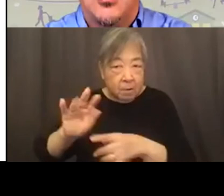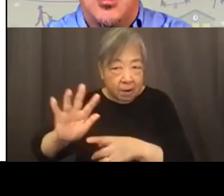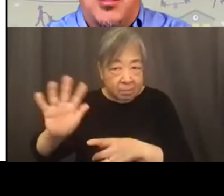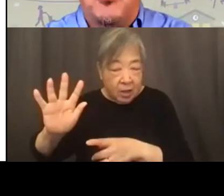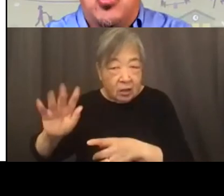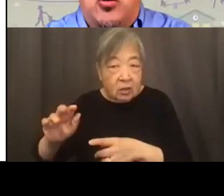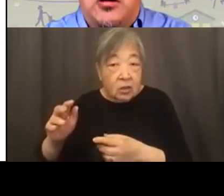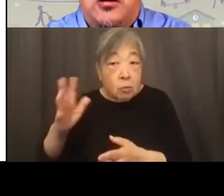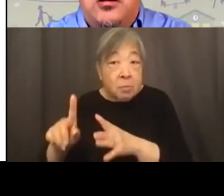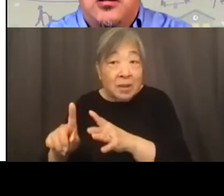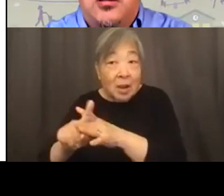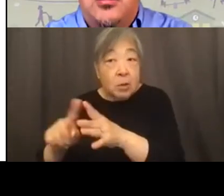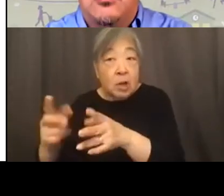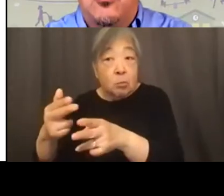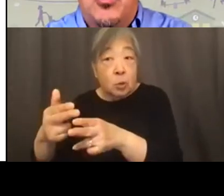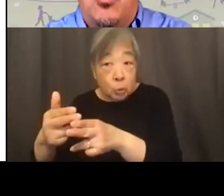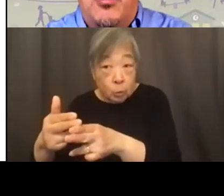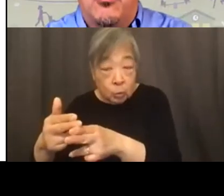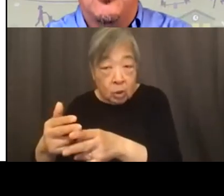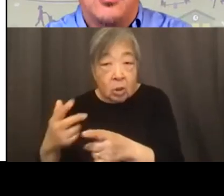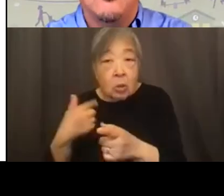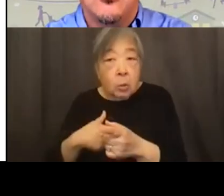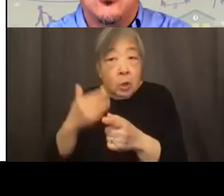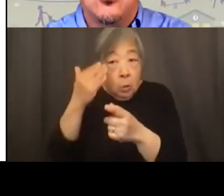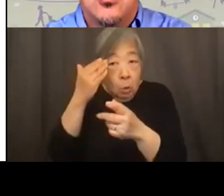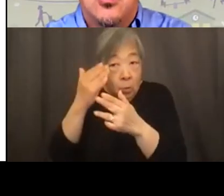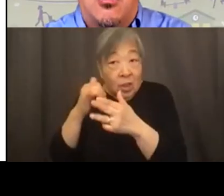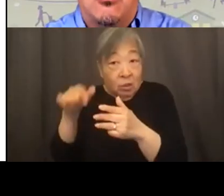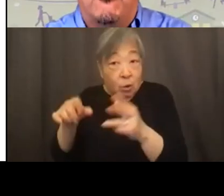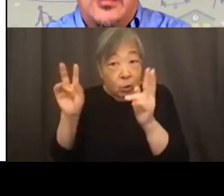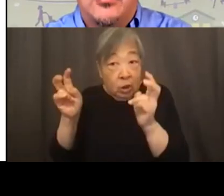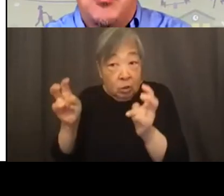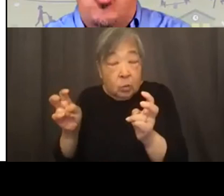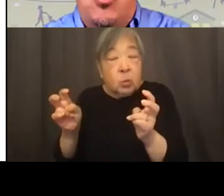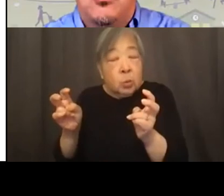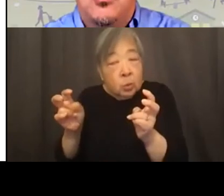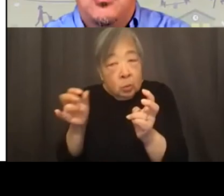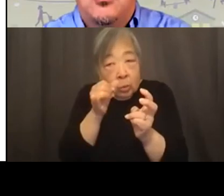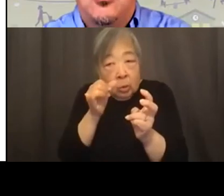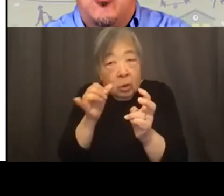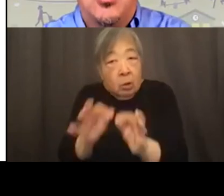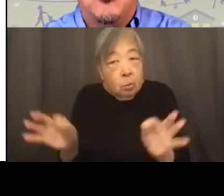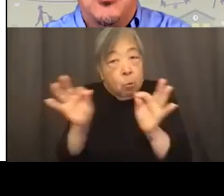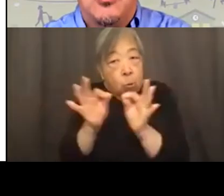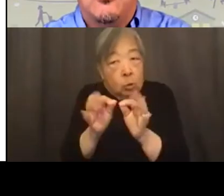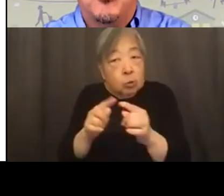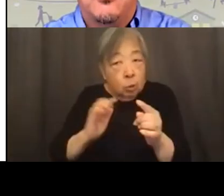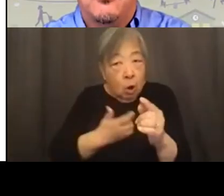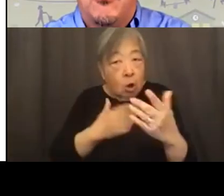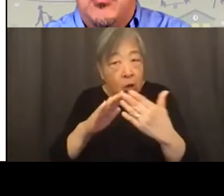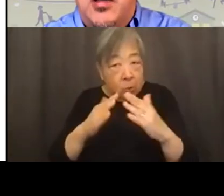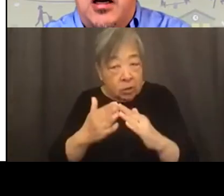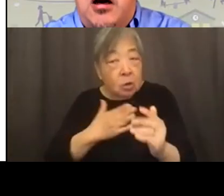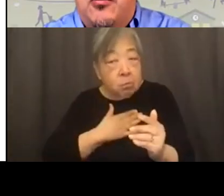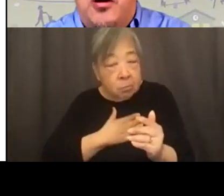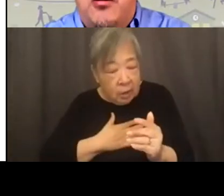coming up shortly and so we know that those kinds of issues are vitally important to our community so please